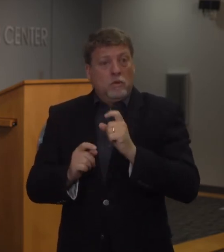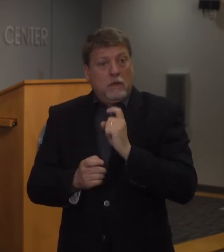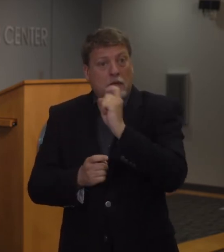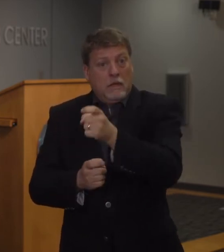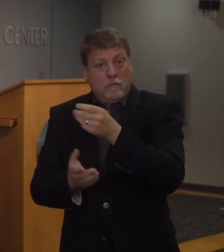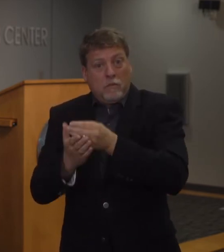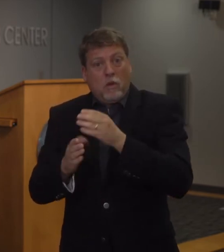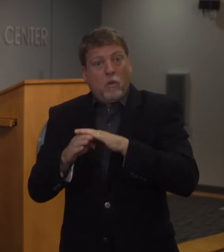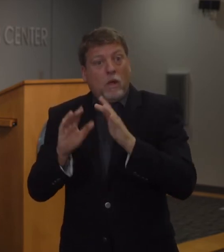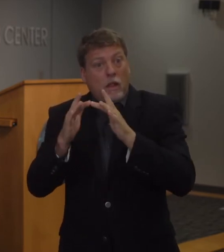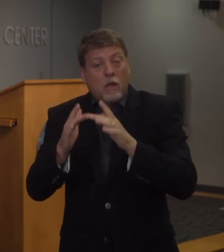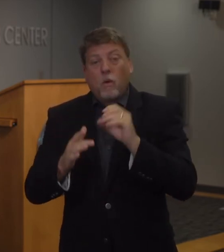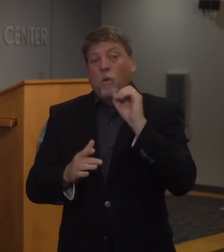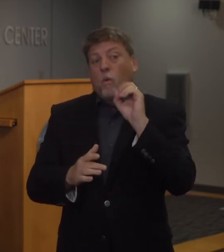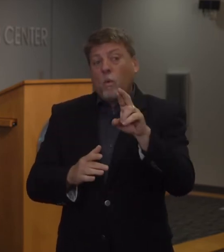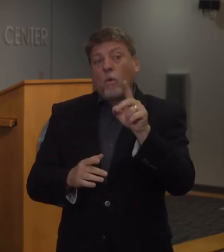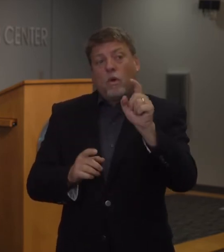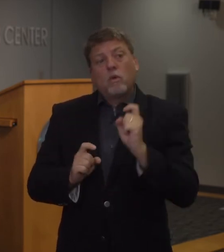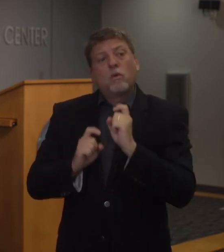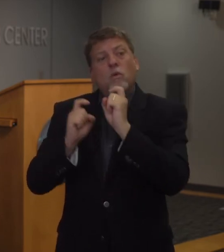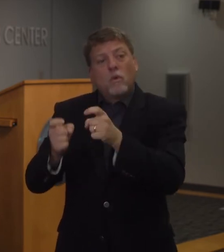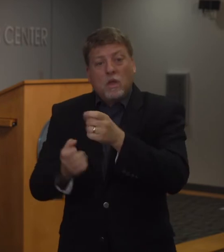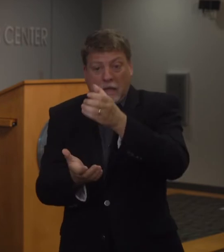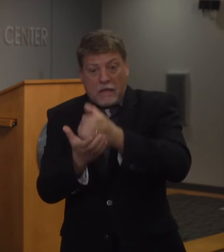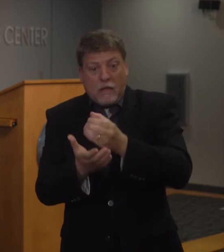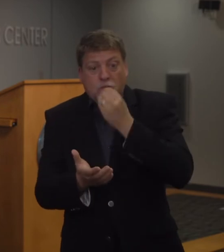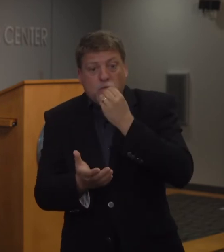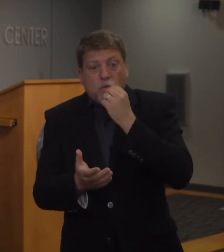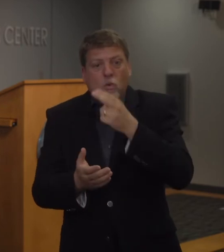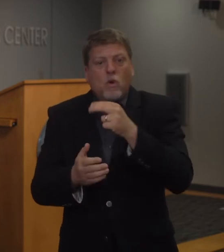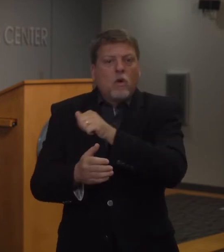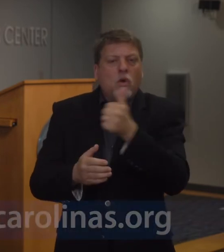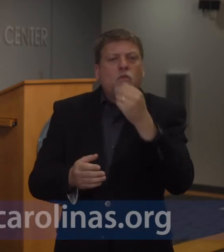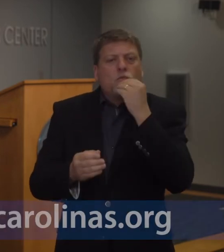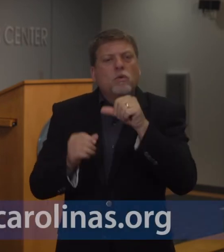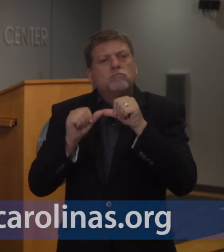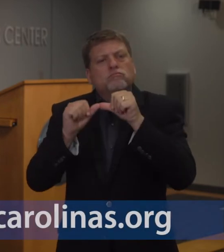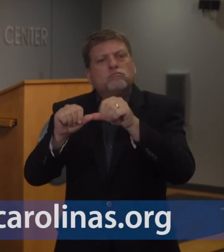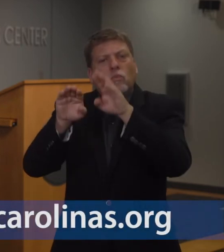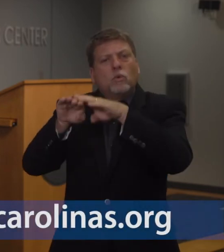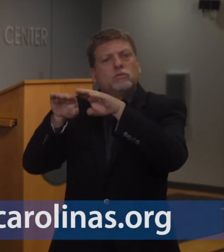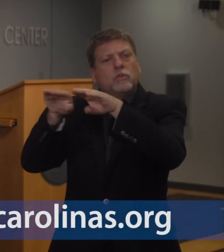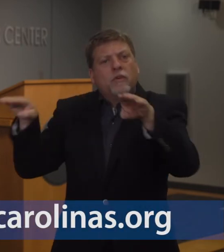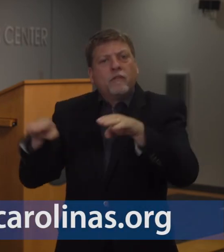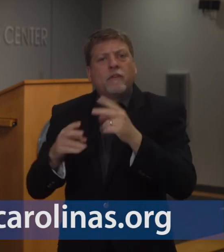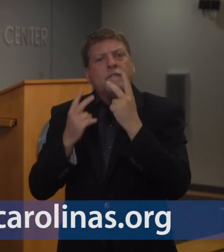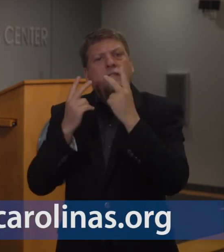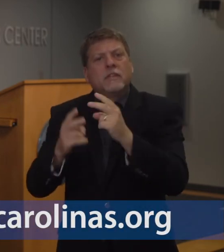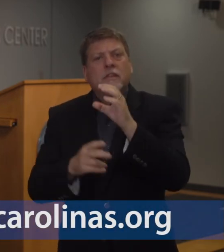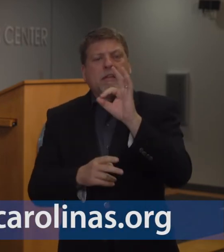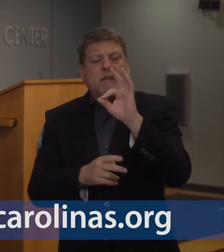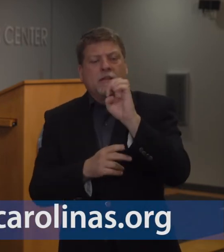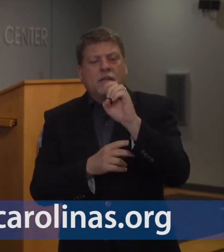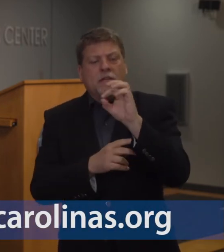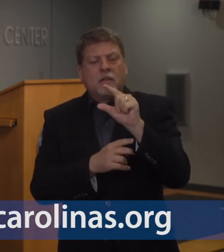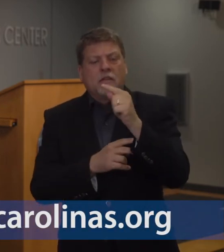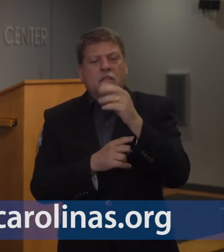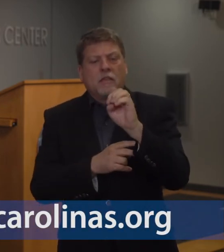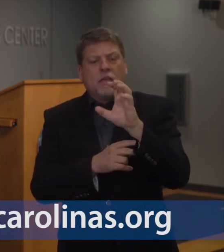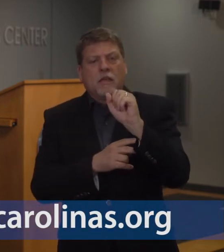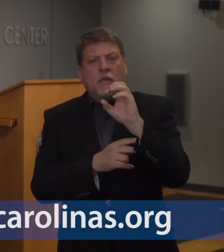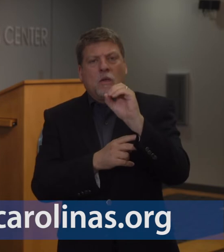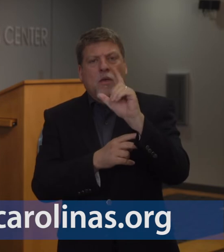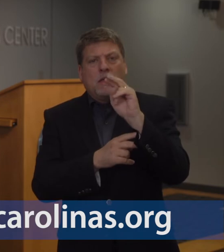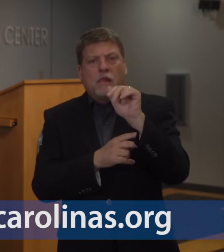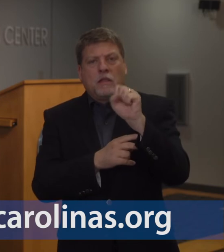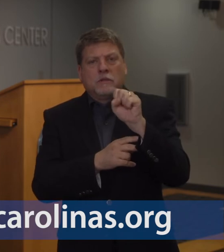can make online. Or you can donate canned goods or shelf-stable foods. Visit feedingthecarolinas.org to find the